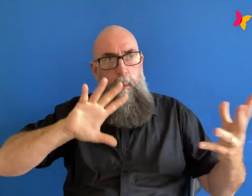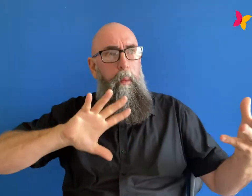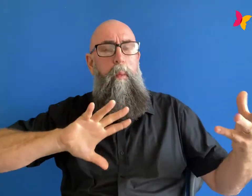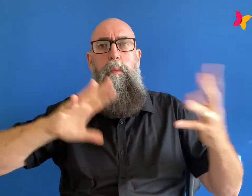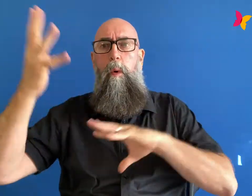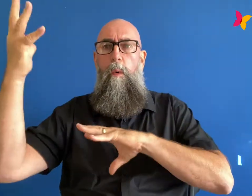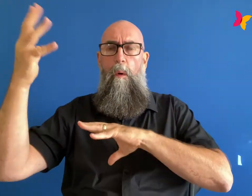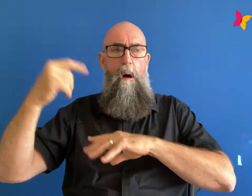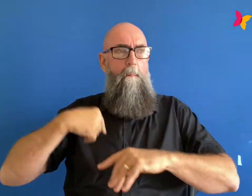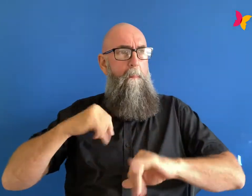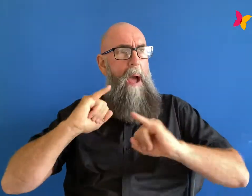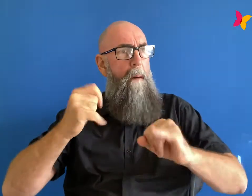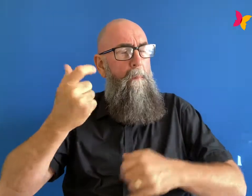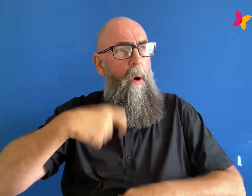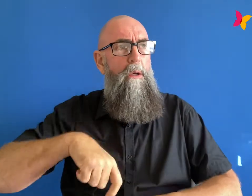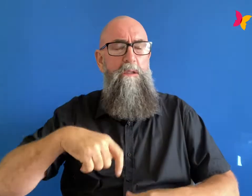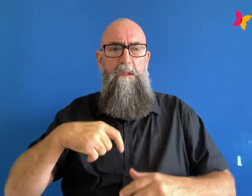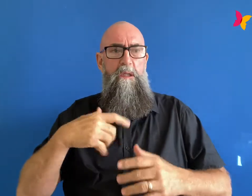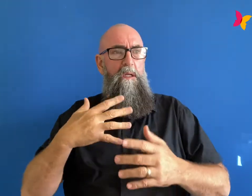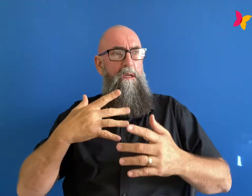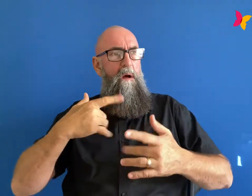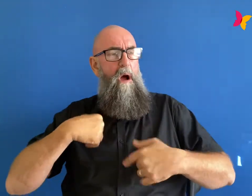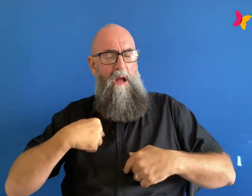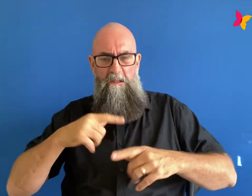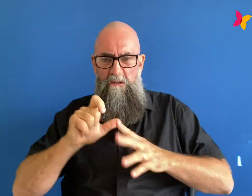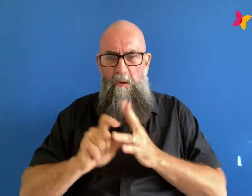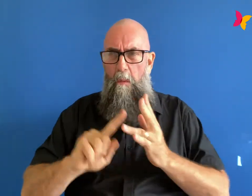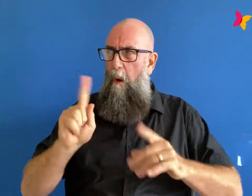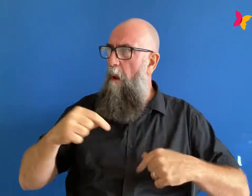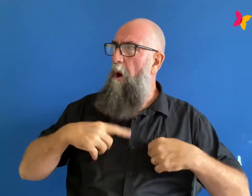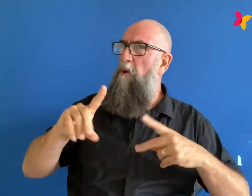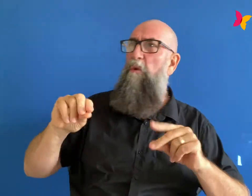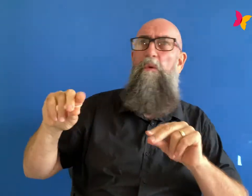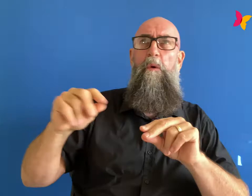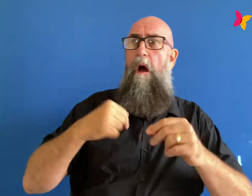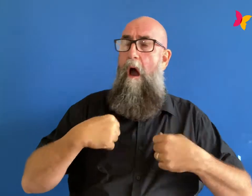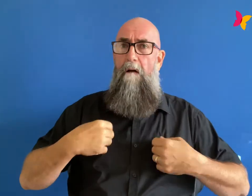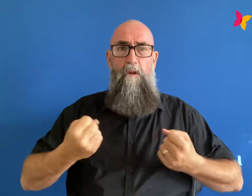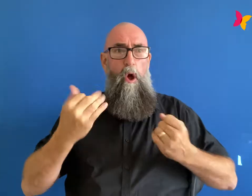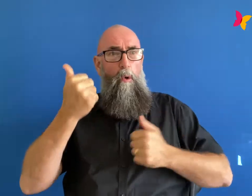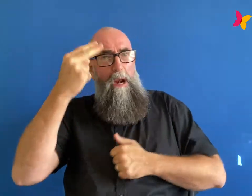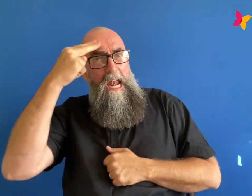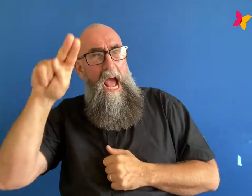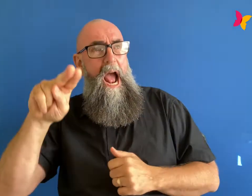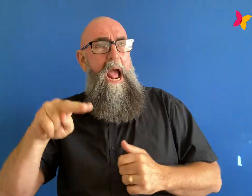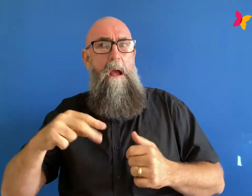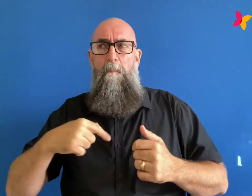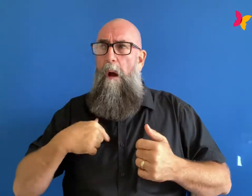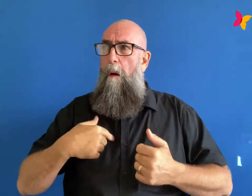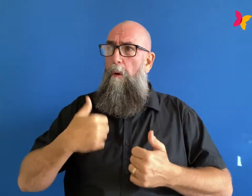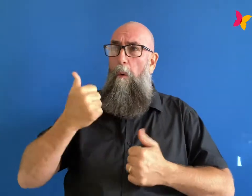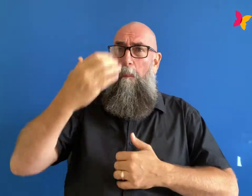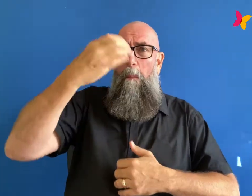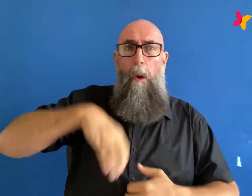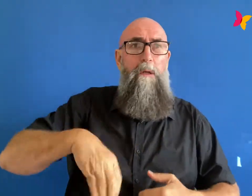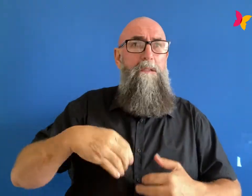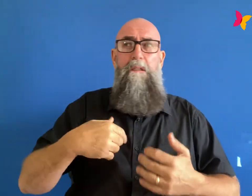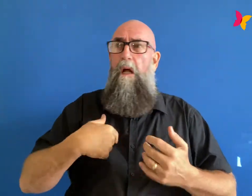knows about you why are you here what are you doing like what are you doing you have no credibility as a decent human being and you're never going to be able to live this